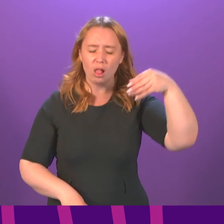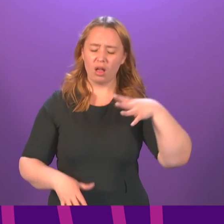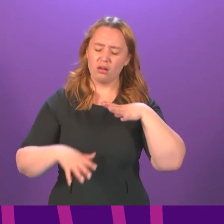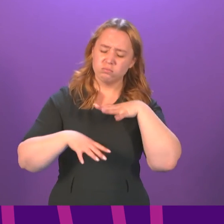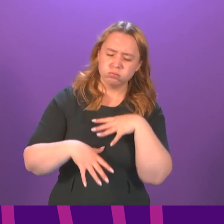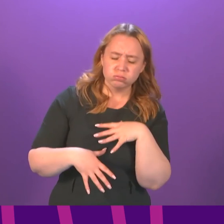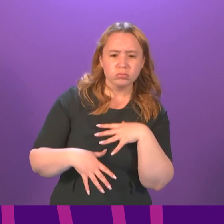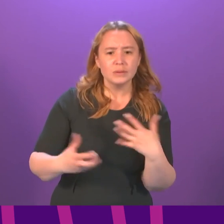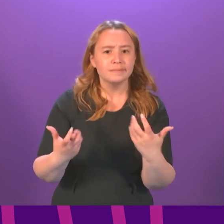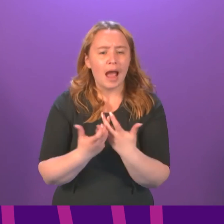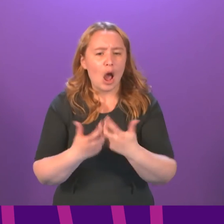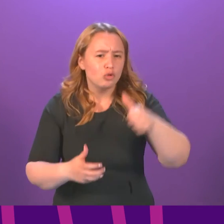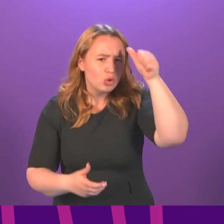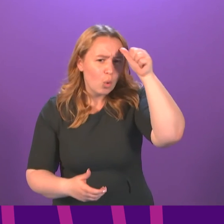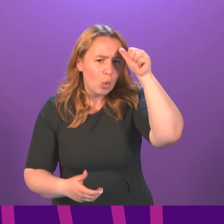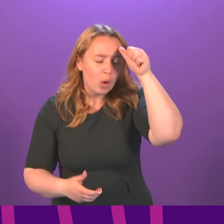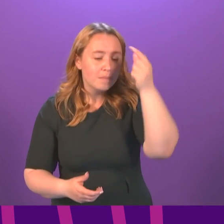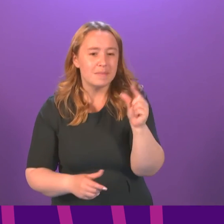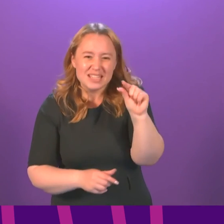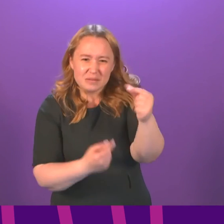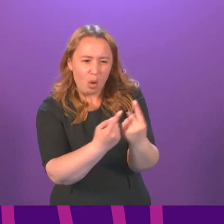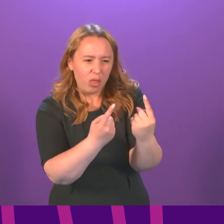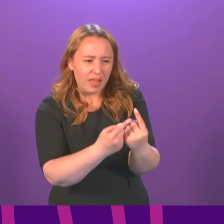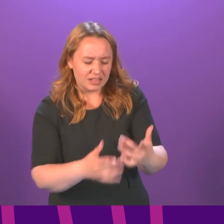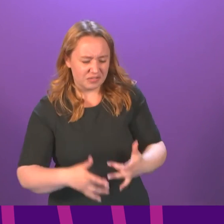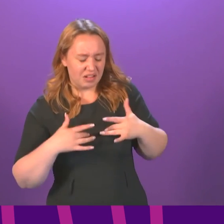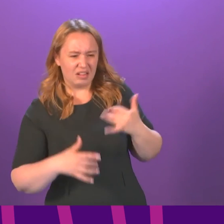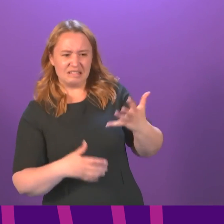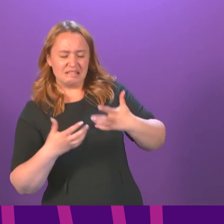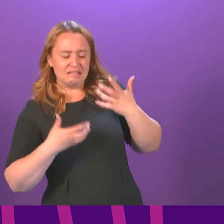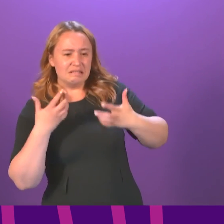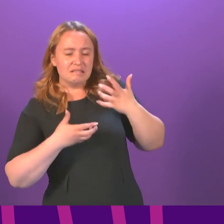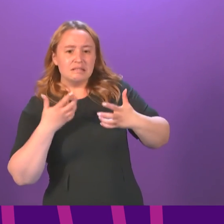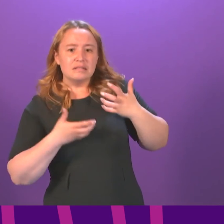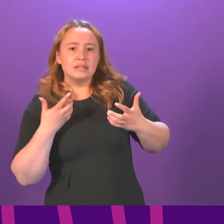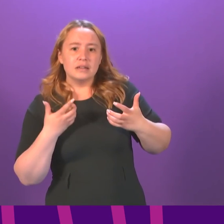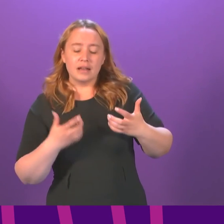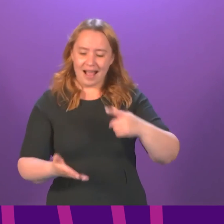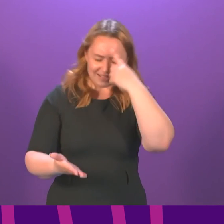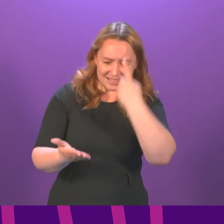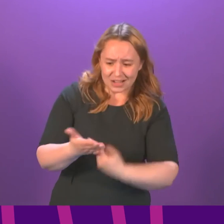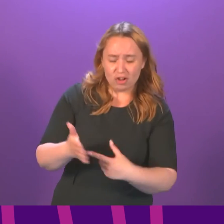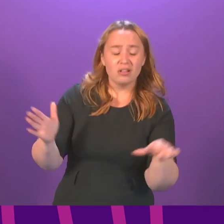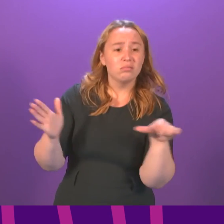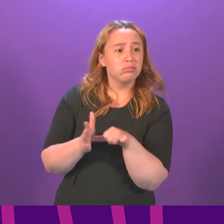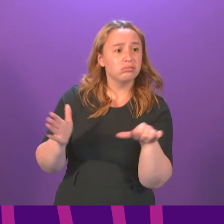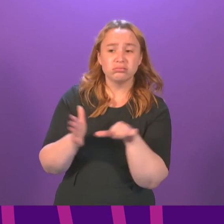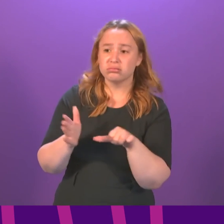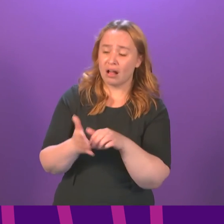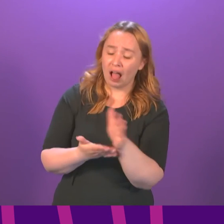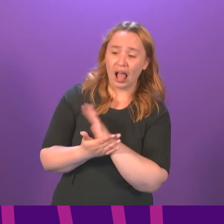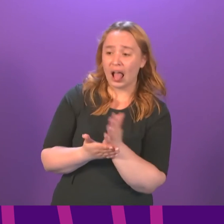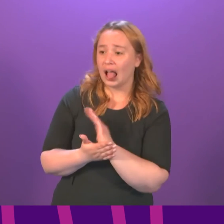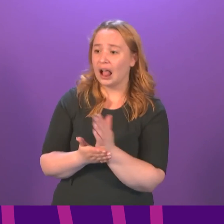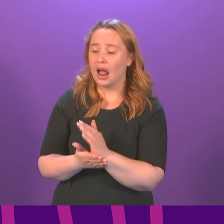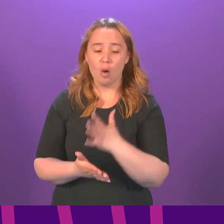Well, small things irritate you more than usual. You find it more difficult to make decisions. The temptation